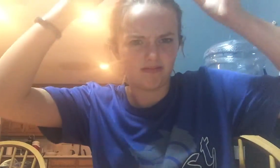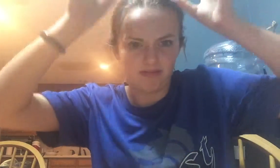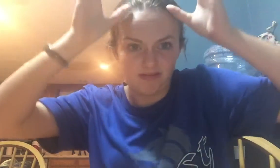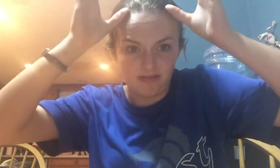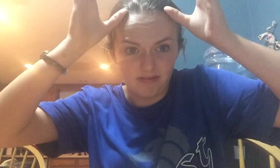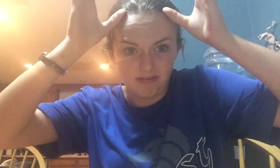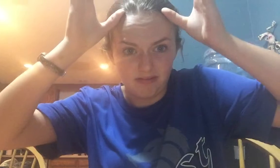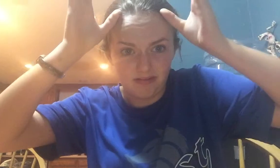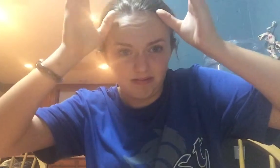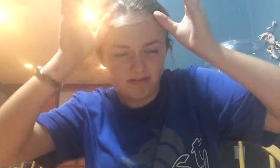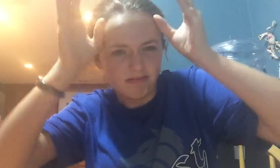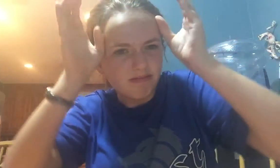really high.